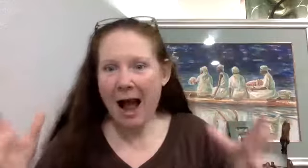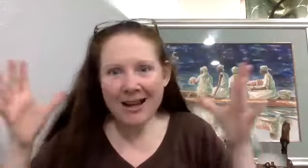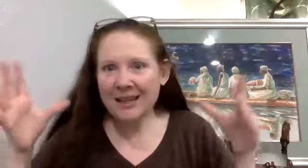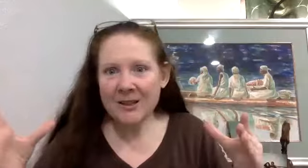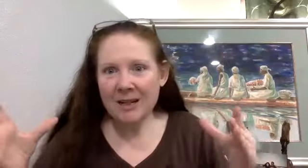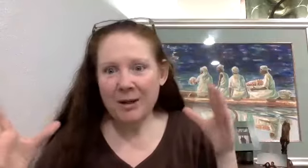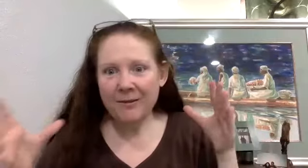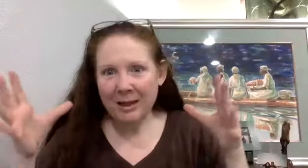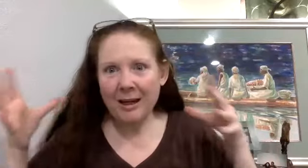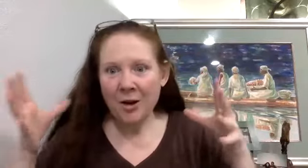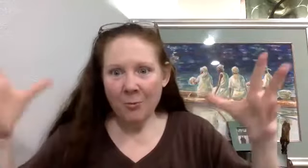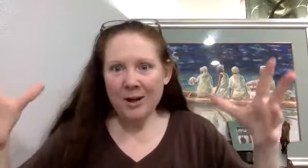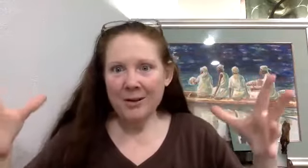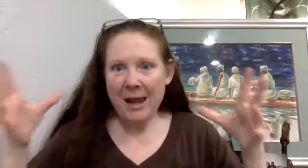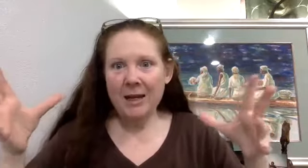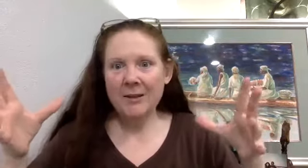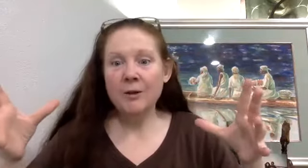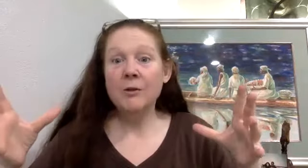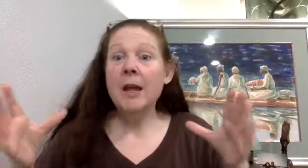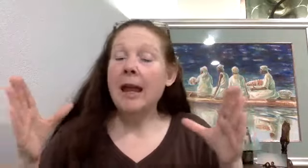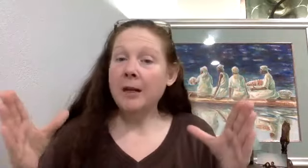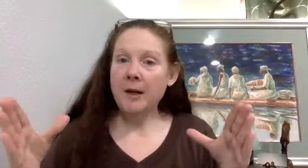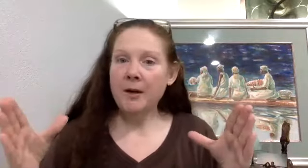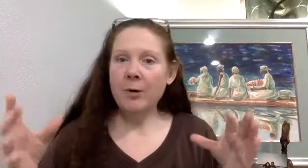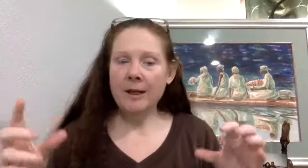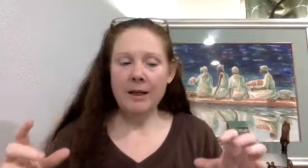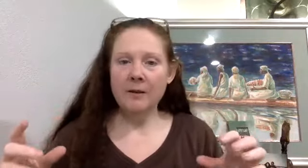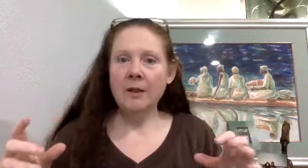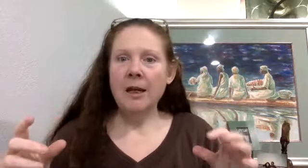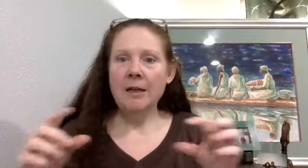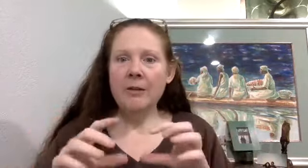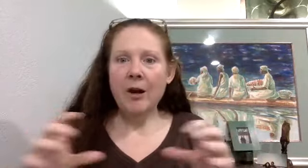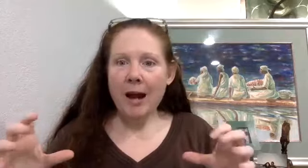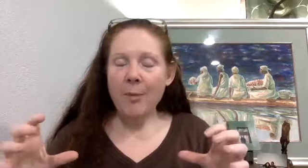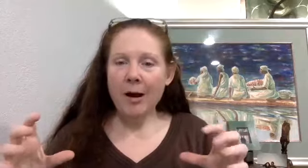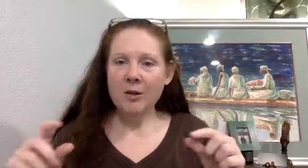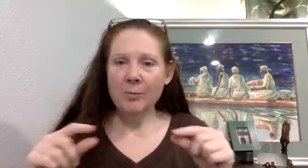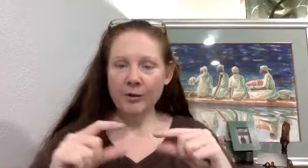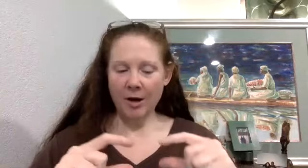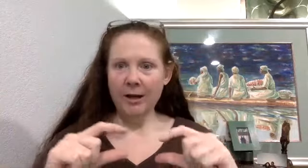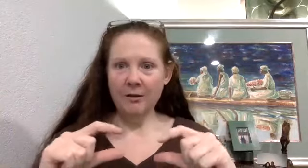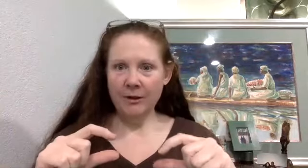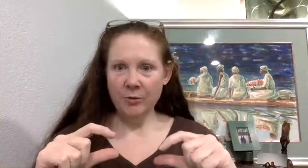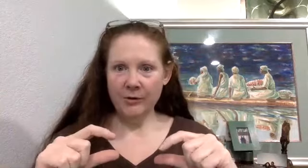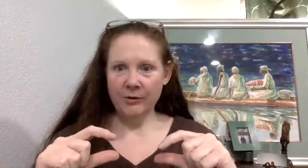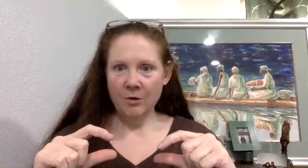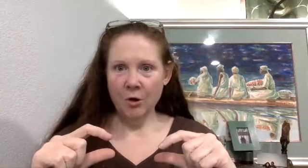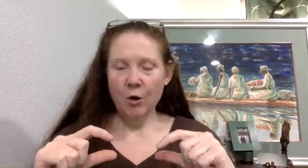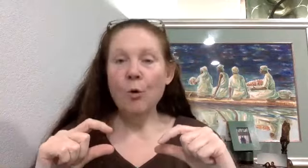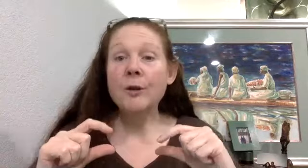how can Disney be one of the main signals? And I'll tell you what it is, is their empire is built on individuals who are